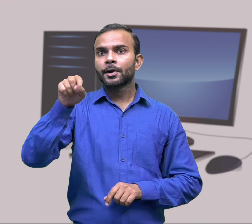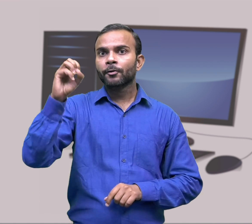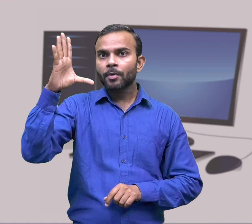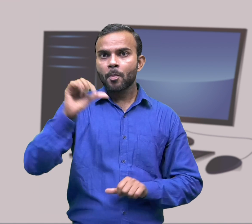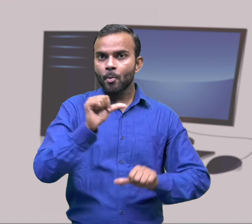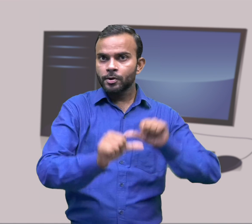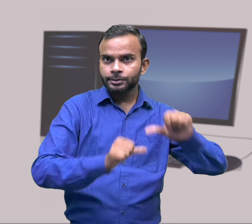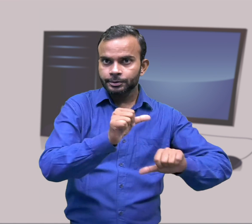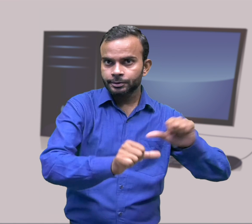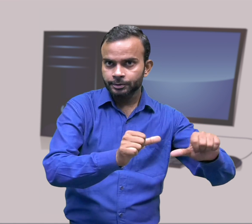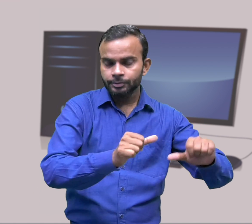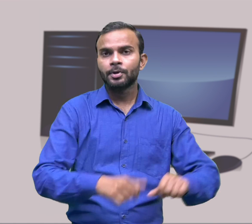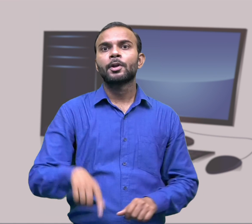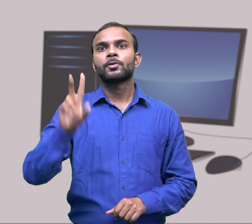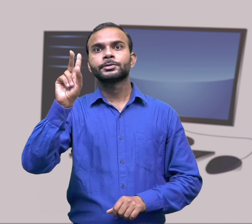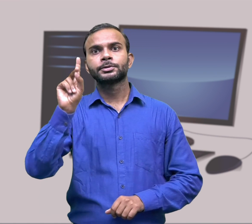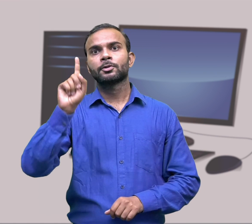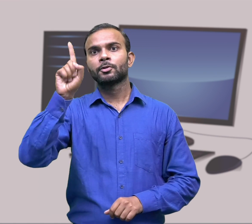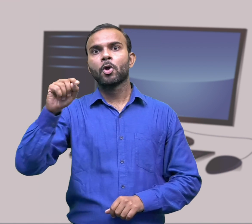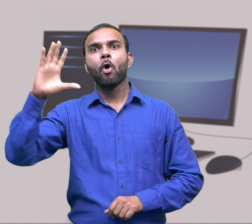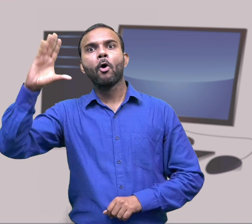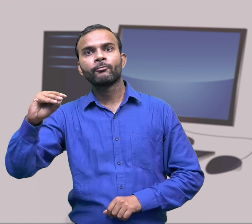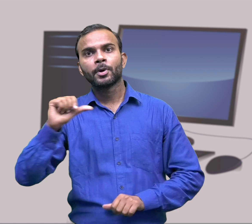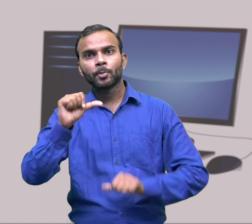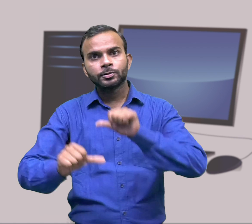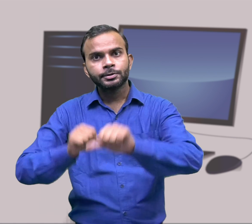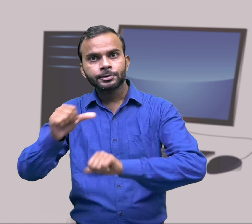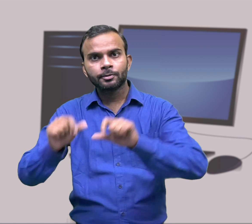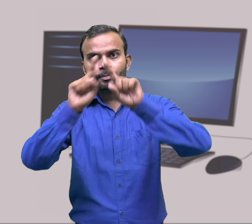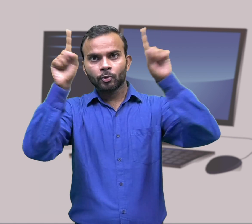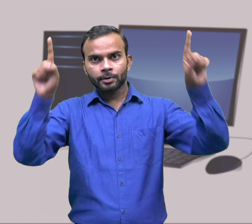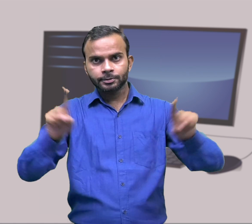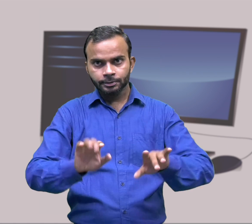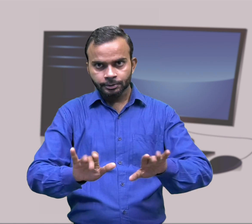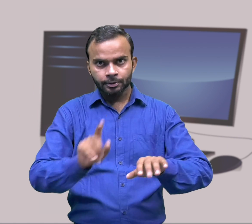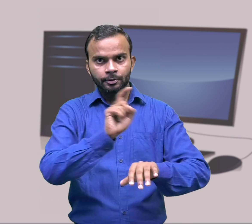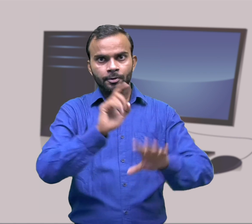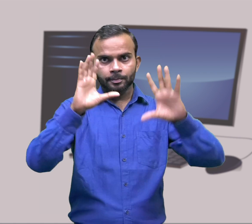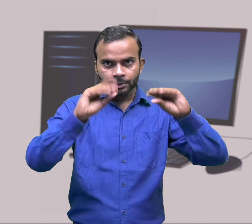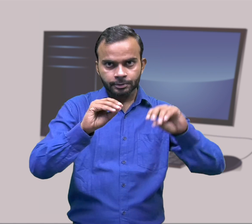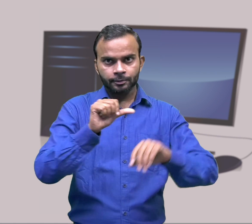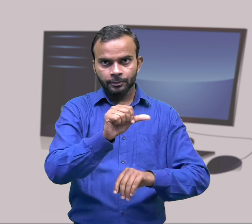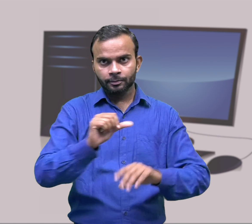properly by following all the steps while switching on and switching off the computer.